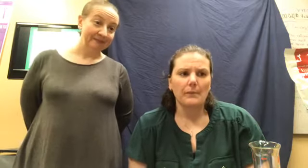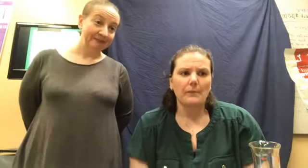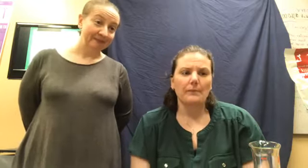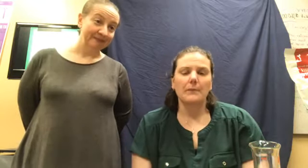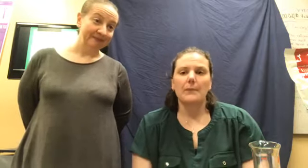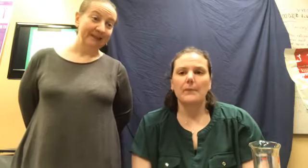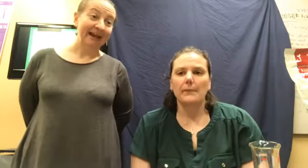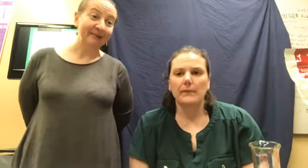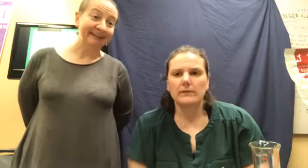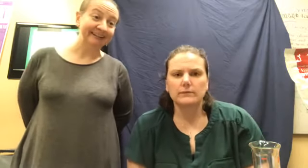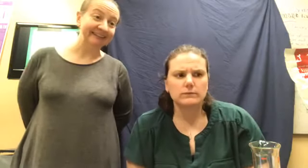Hi, Wendy.